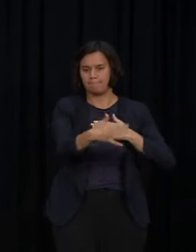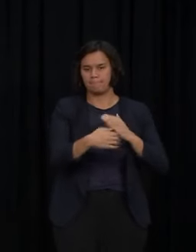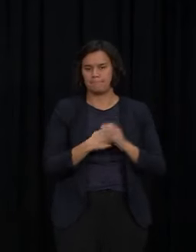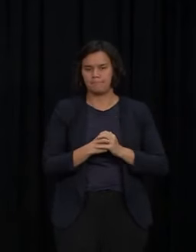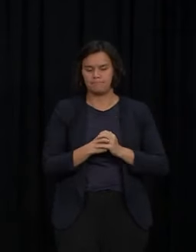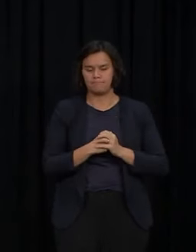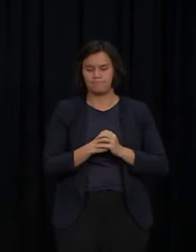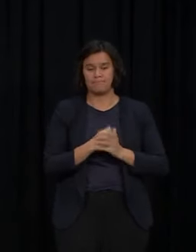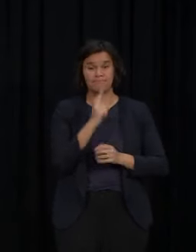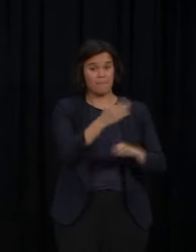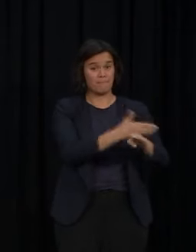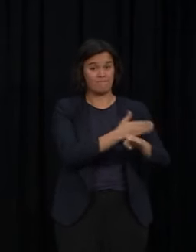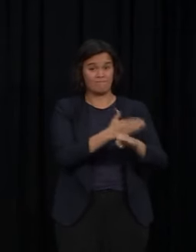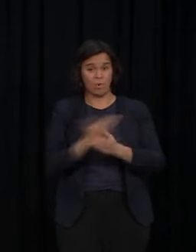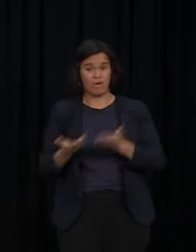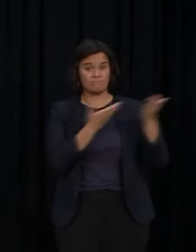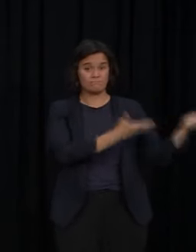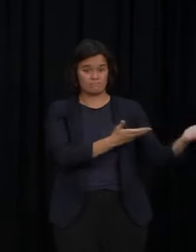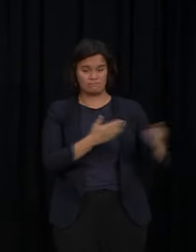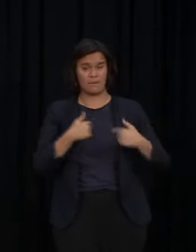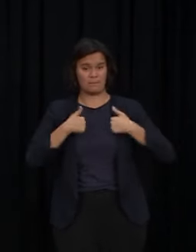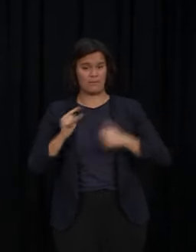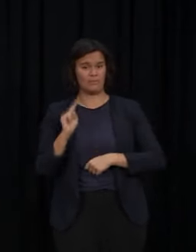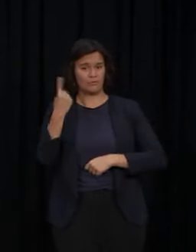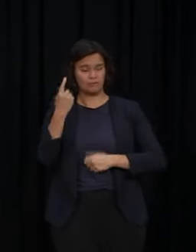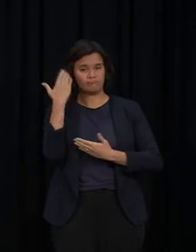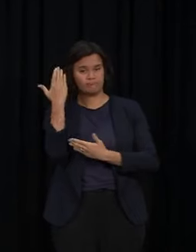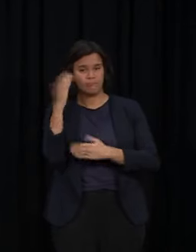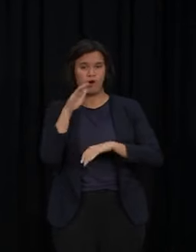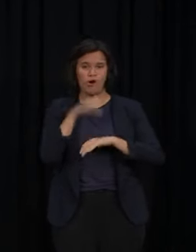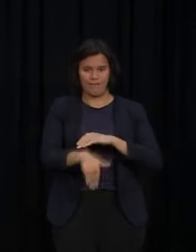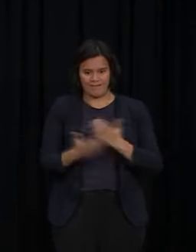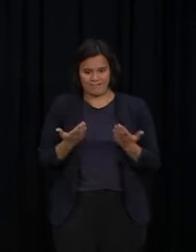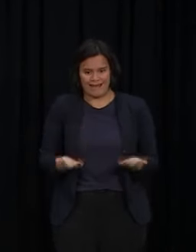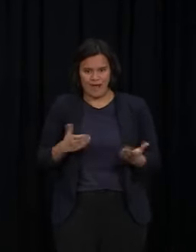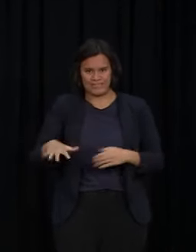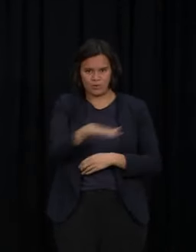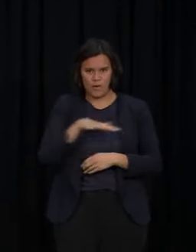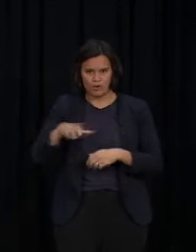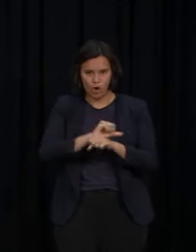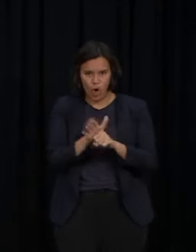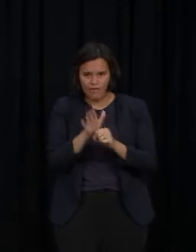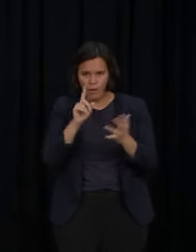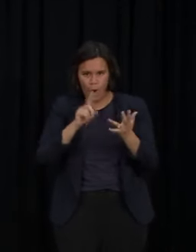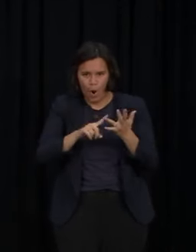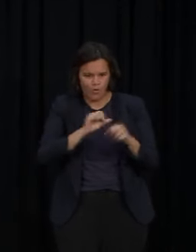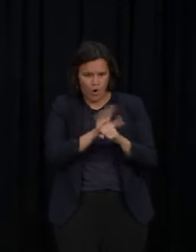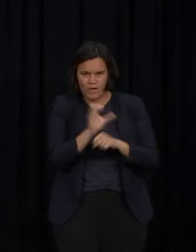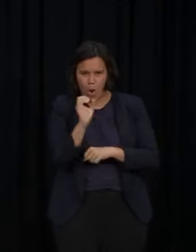as I can about where we are at currently in our fight against COVID-19, and also where we are going.